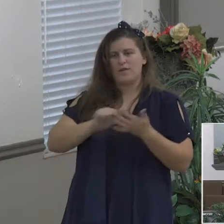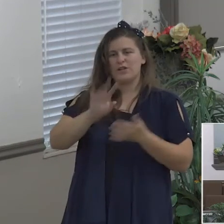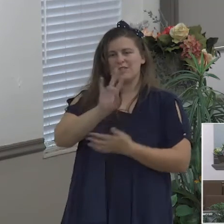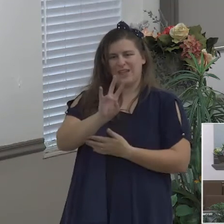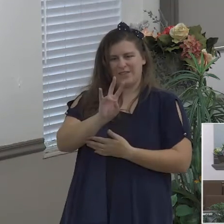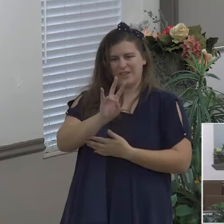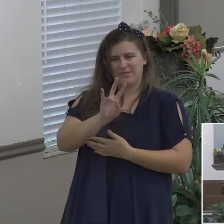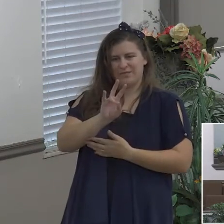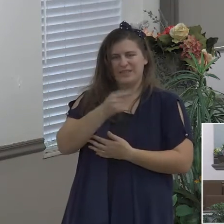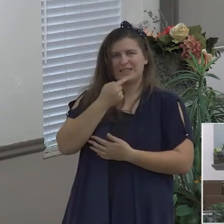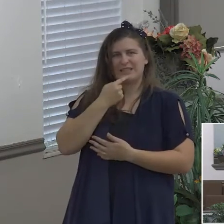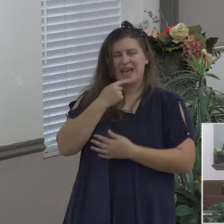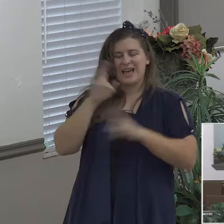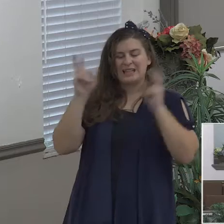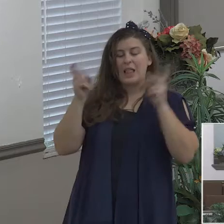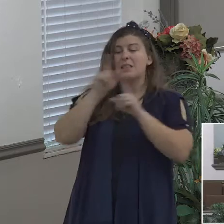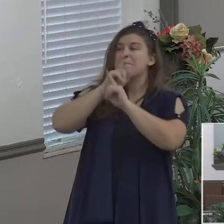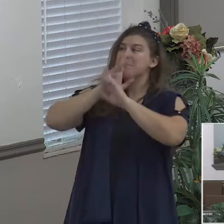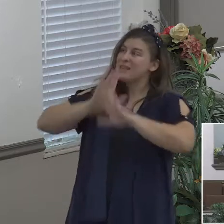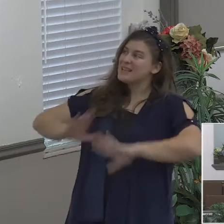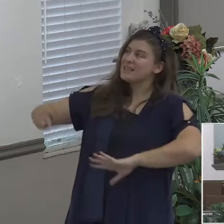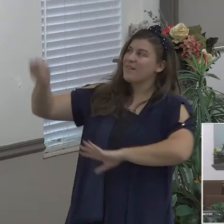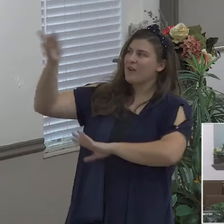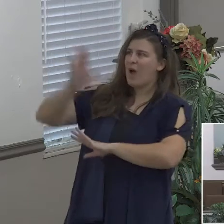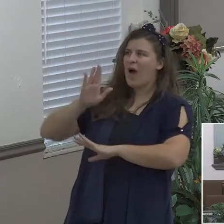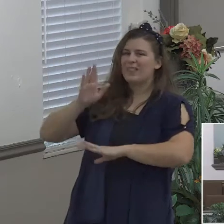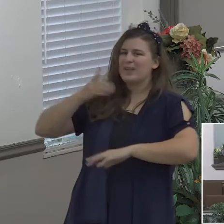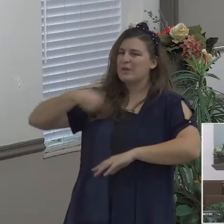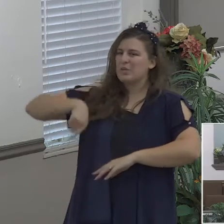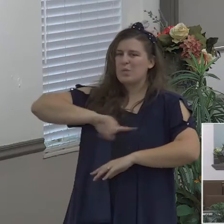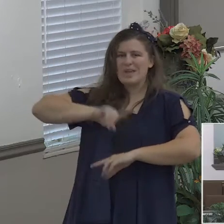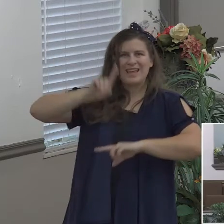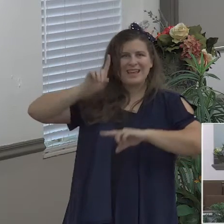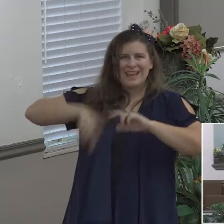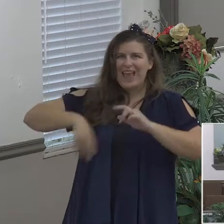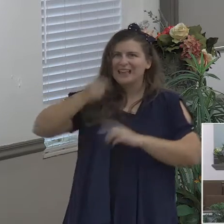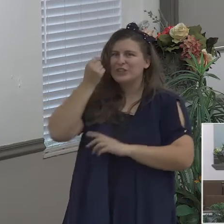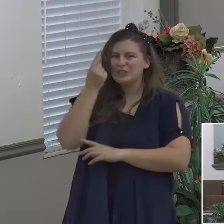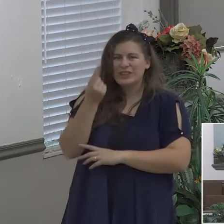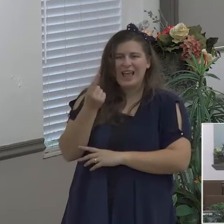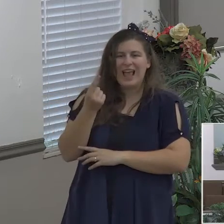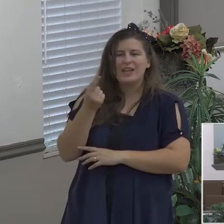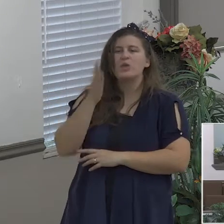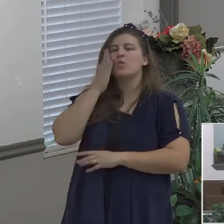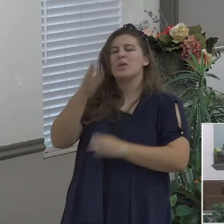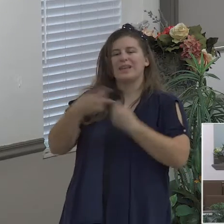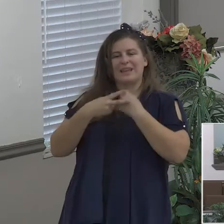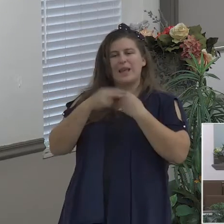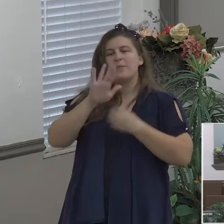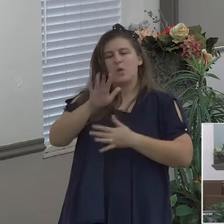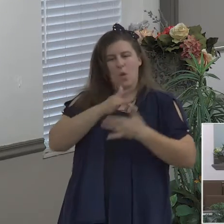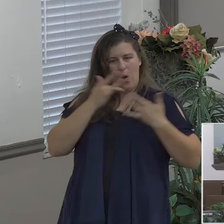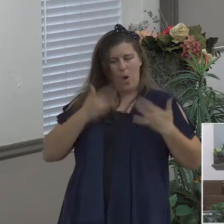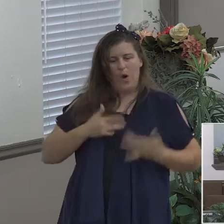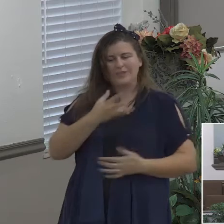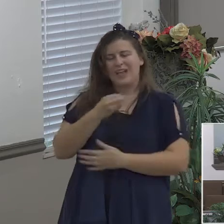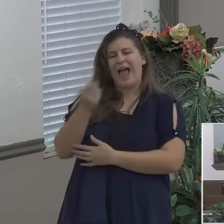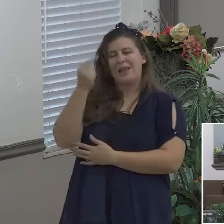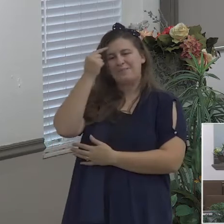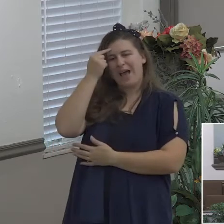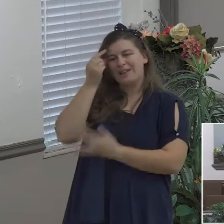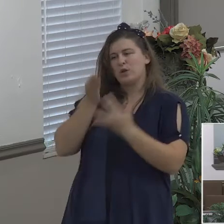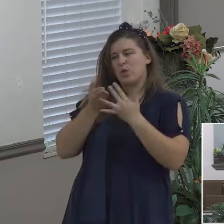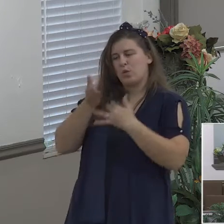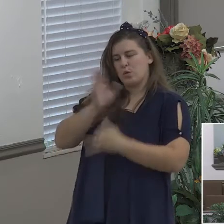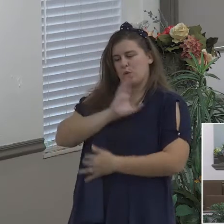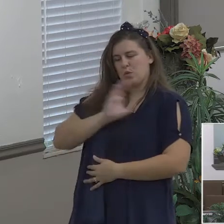passeth all understanding shall keep your hearts and minds through Christ Jesus you know